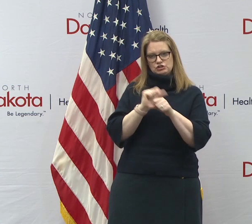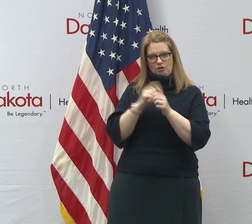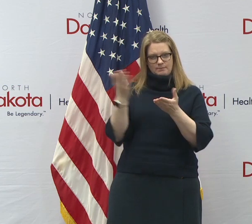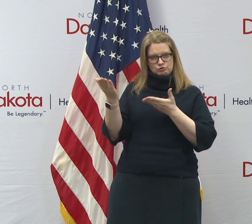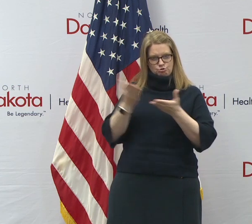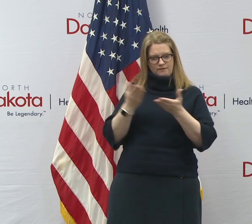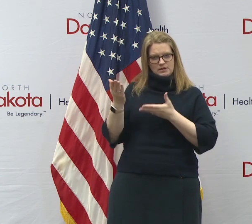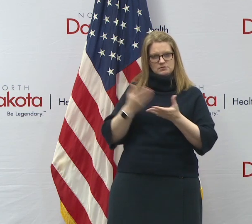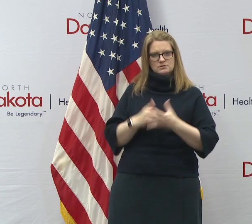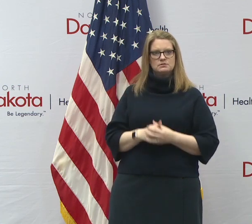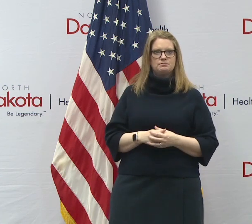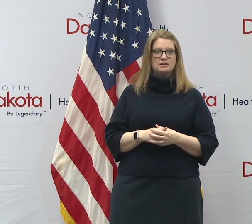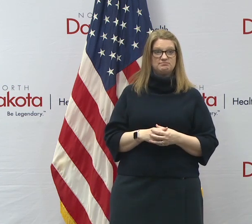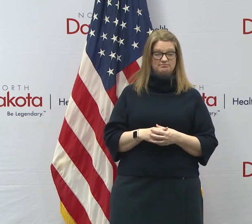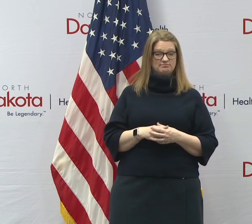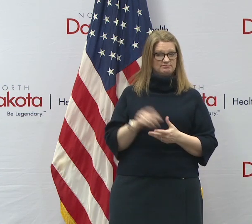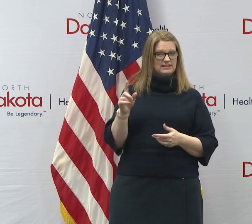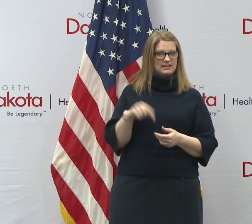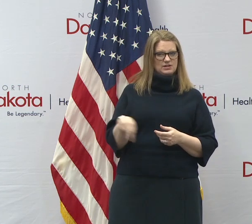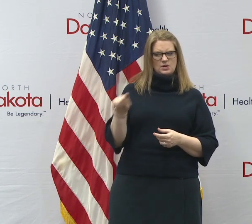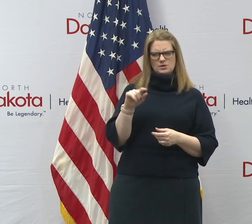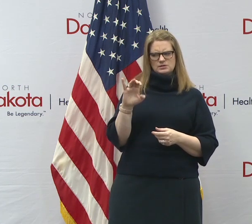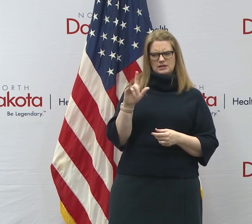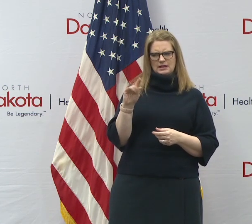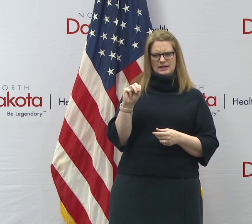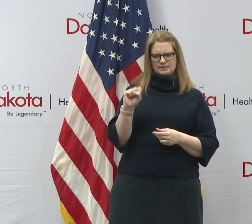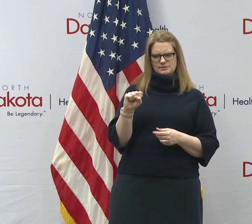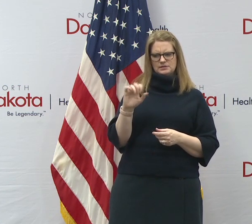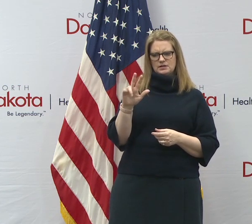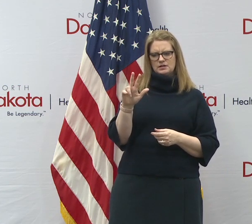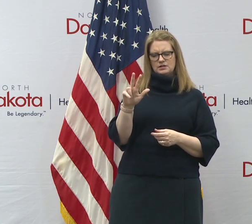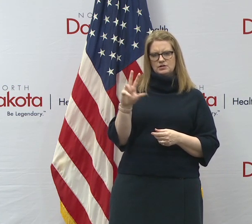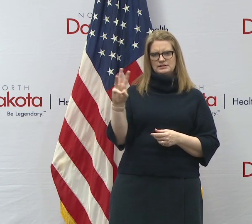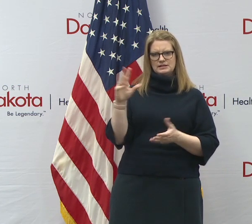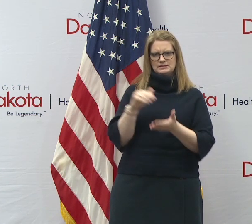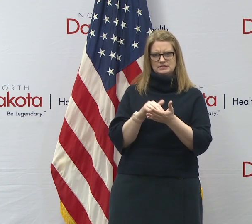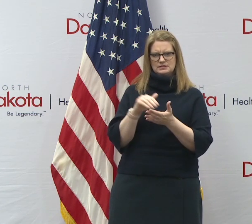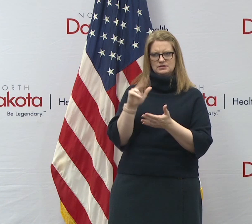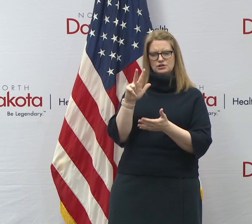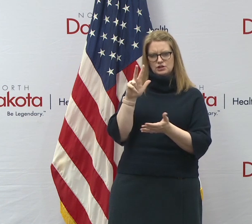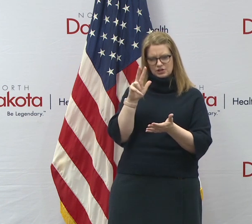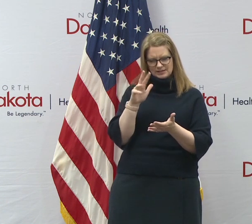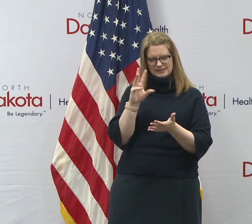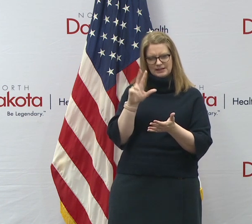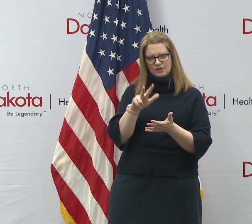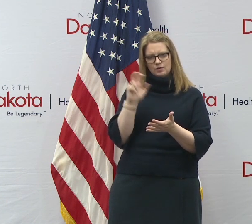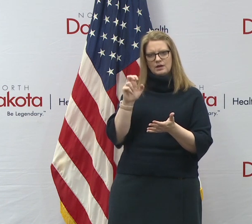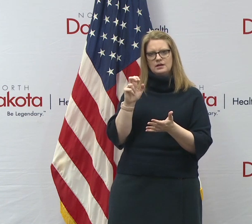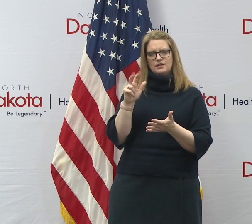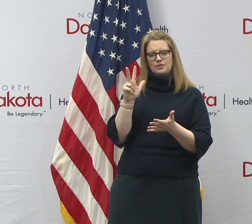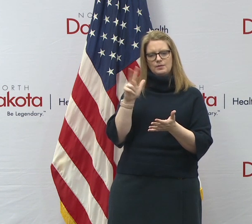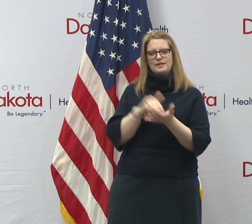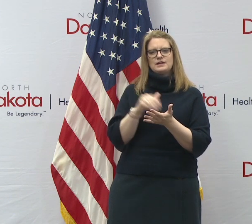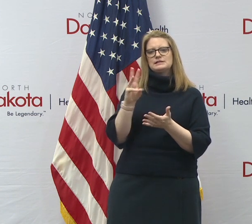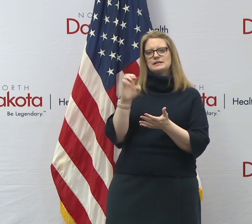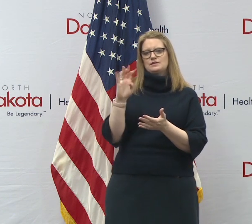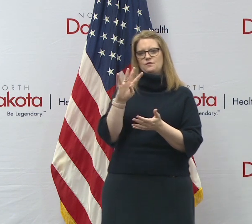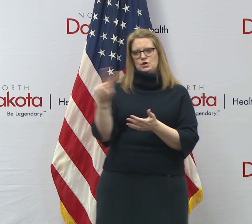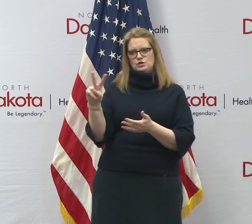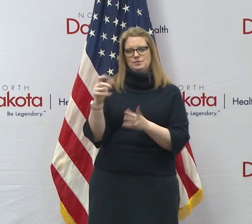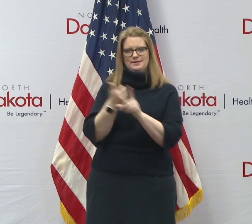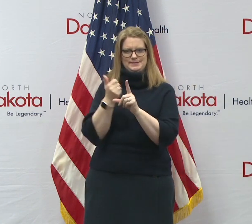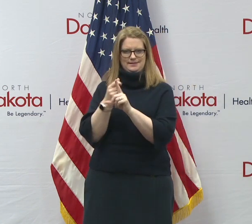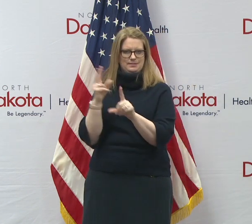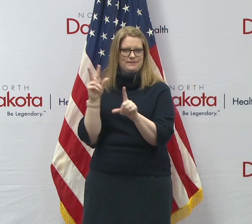Uh, but those claims, uh, 3642, uh, have been, uh, been filed. Uh, so